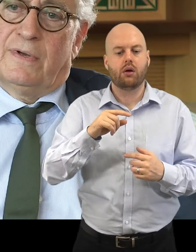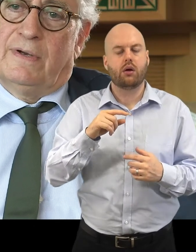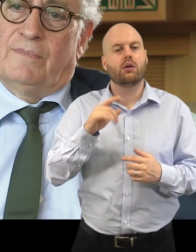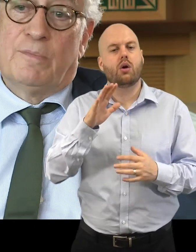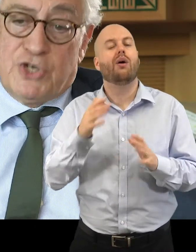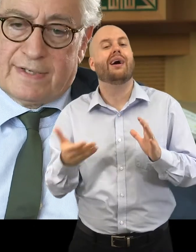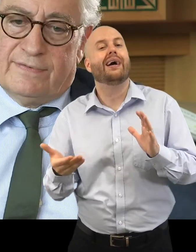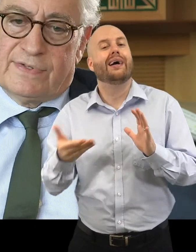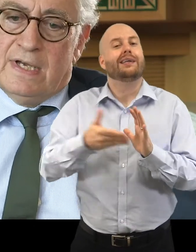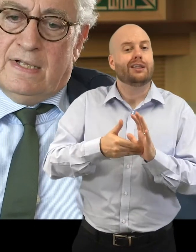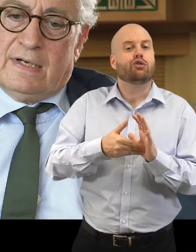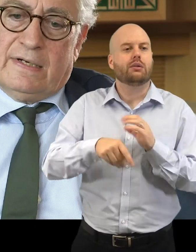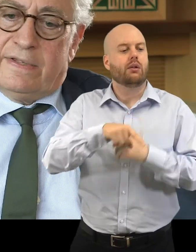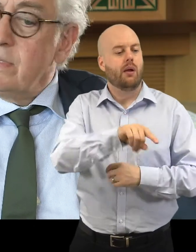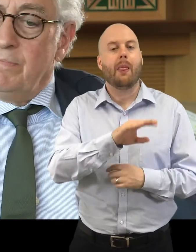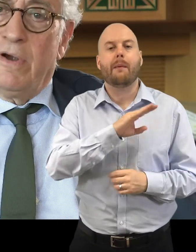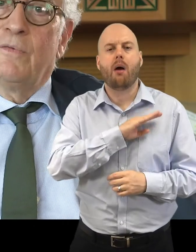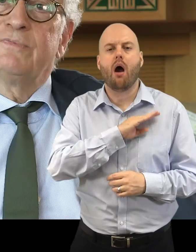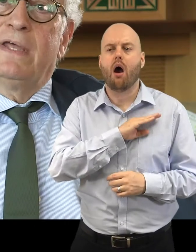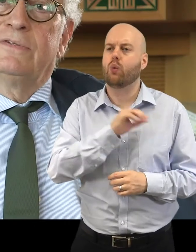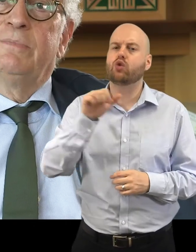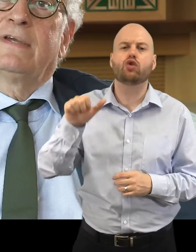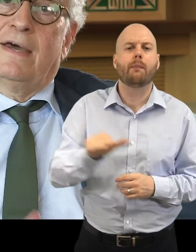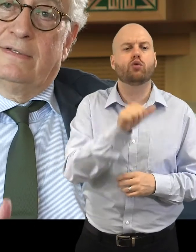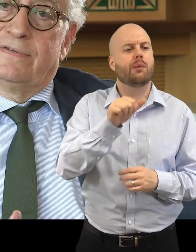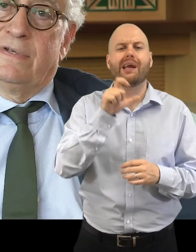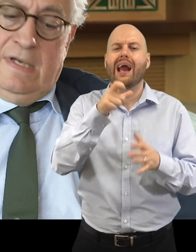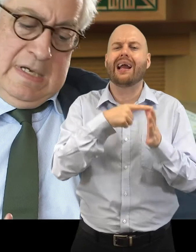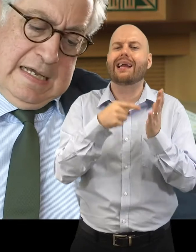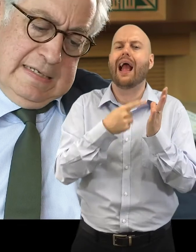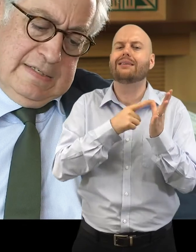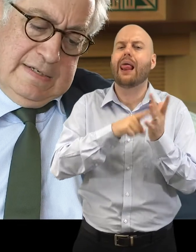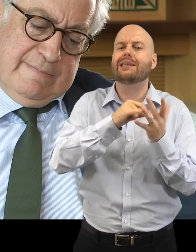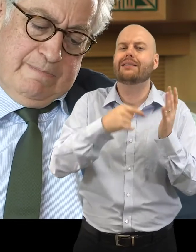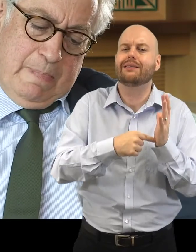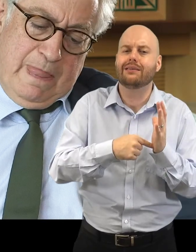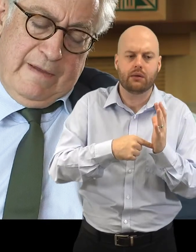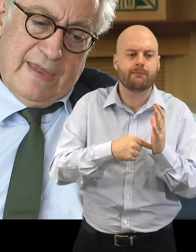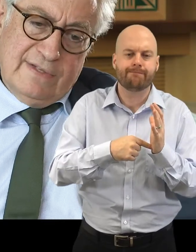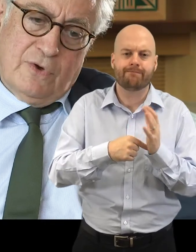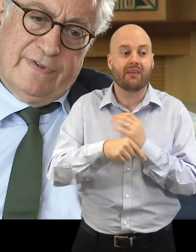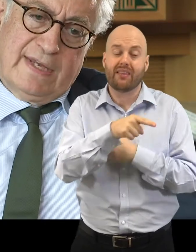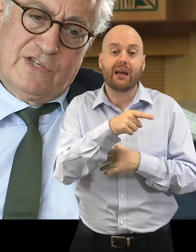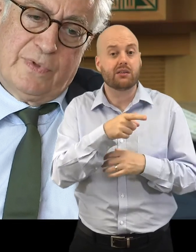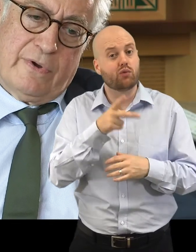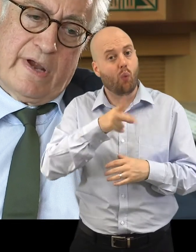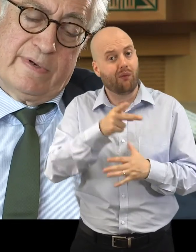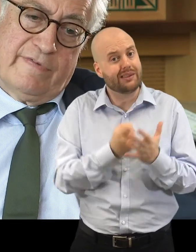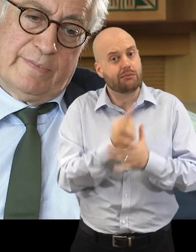objectives, the park was meant to be a catalyst, and that is often the case with our area development